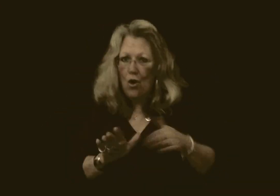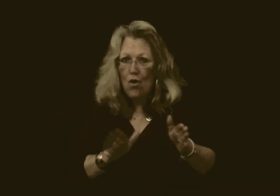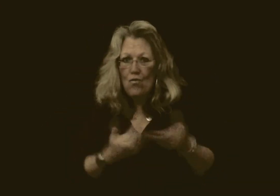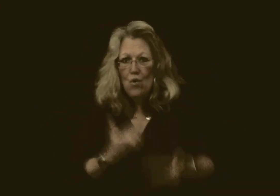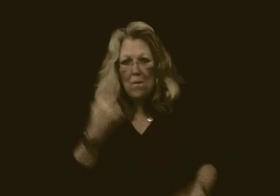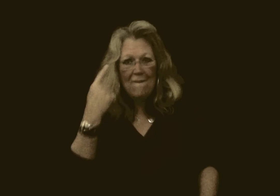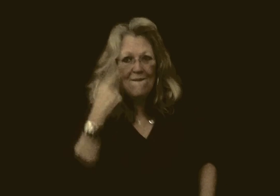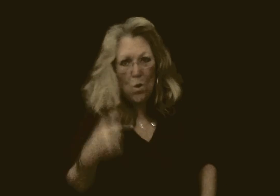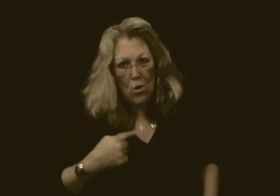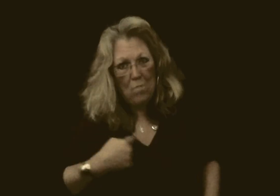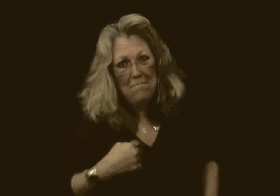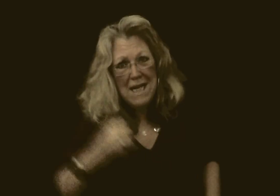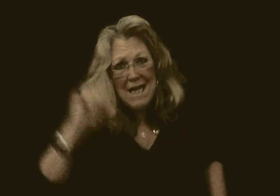need That you need